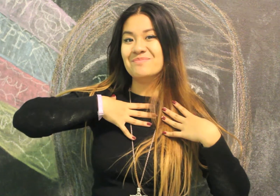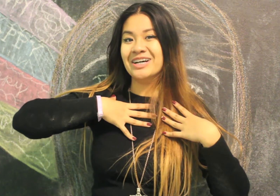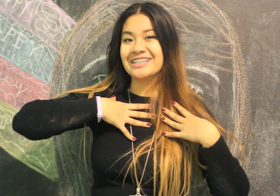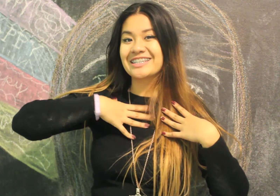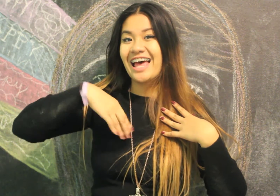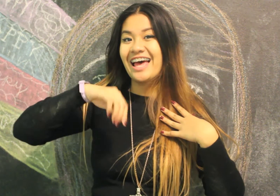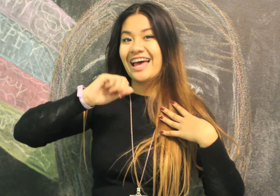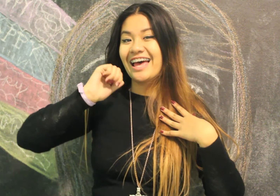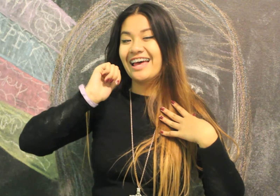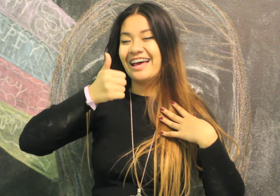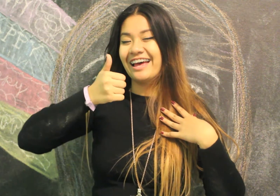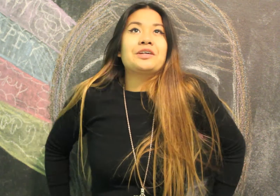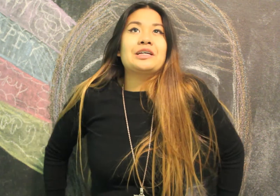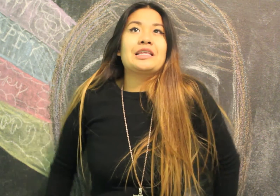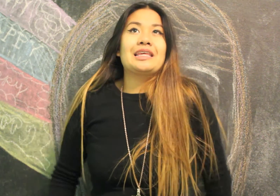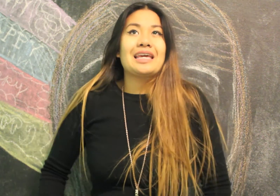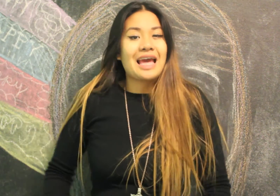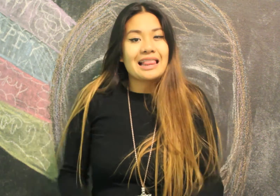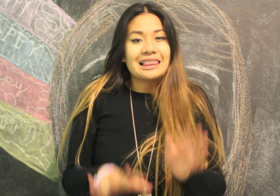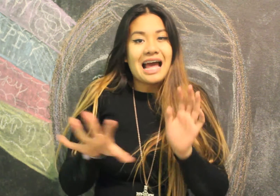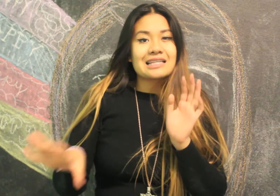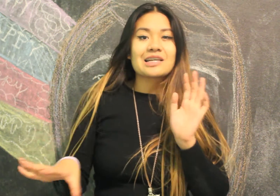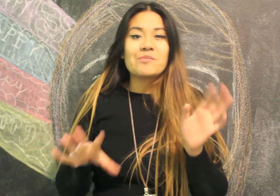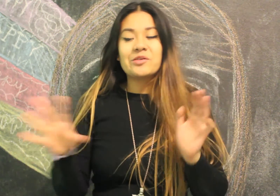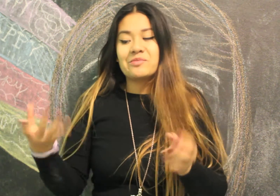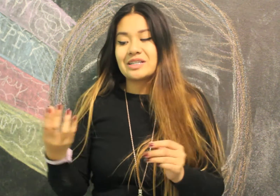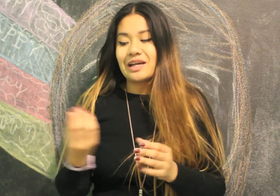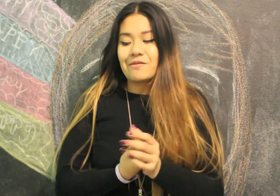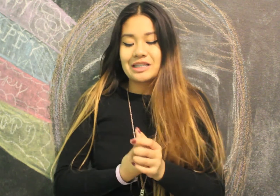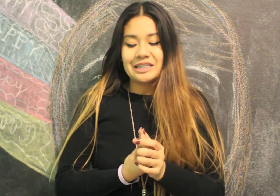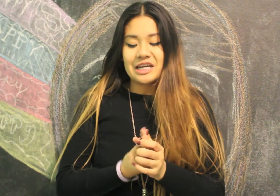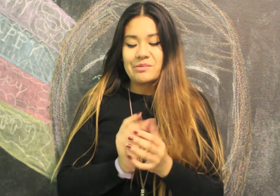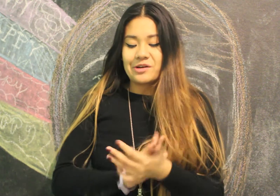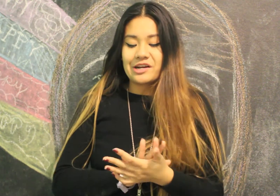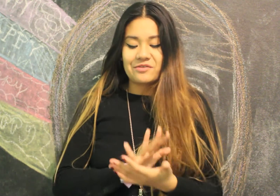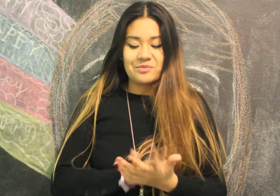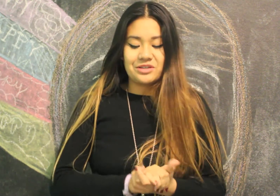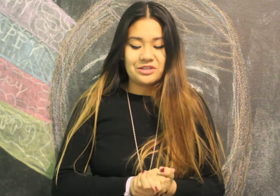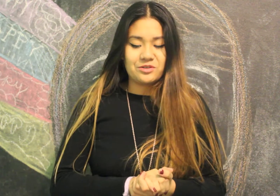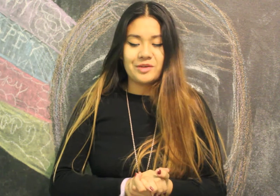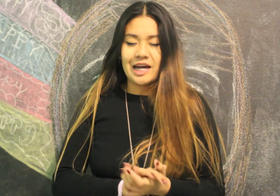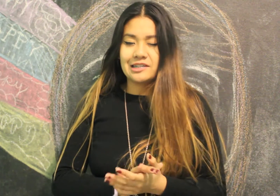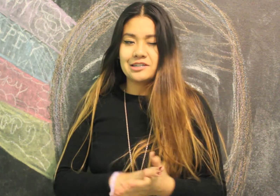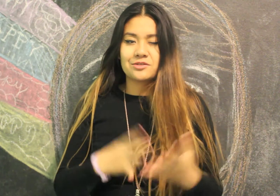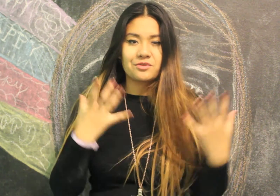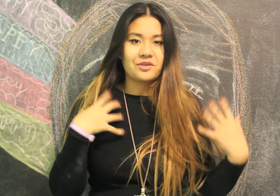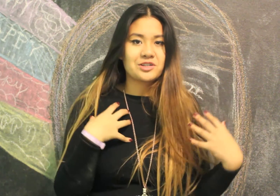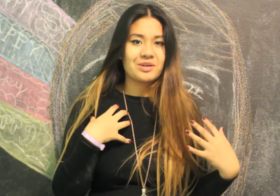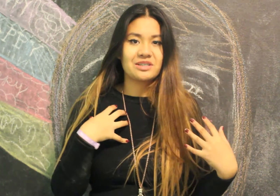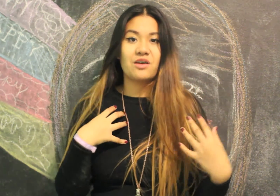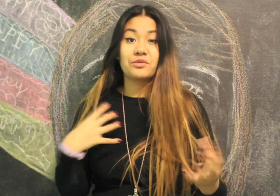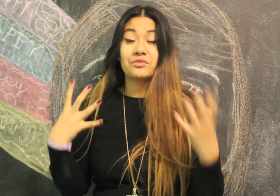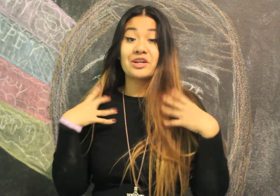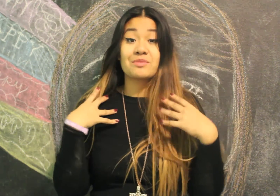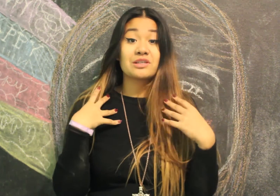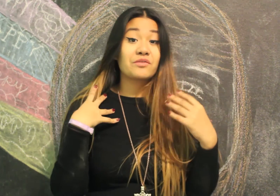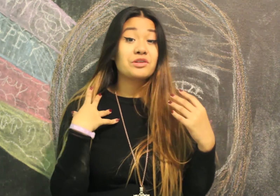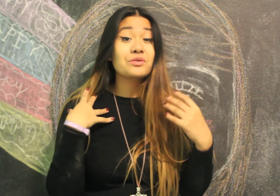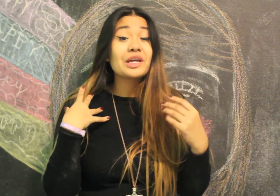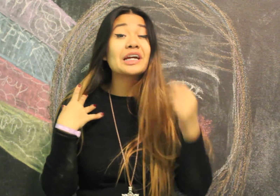months For the last couple of months I wanted to take a break from YouTube kind of to just refresh myself and refresh myself of the new year